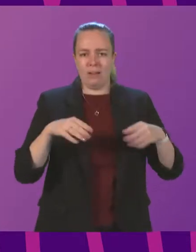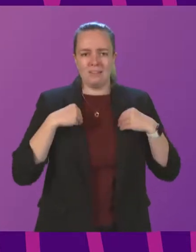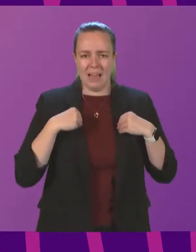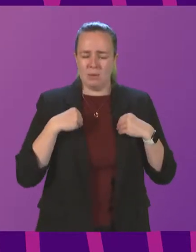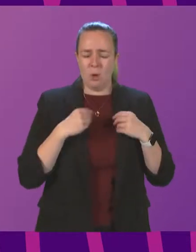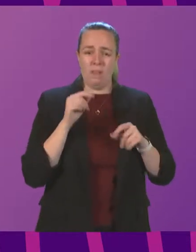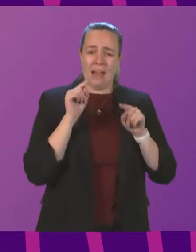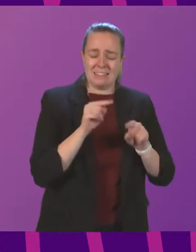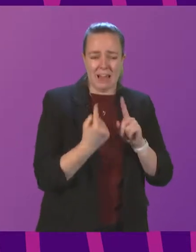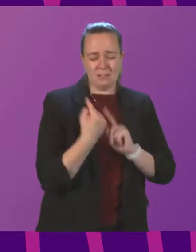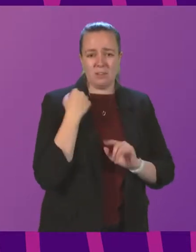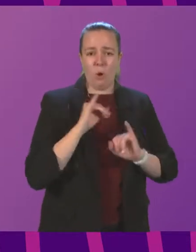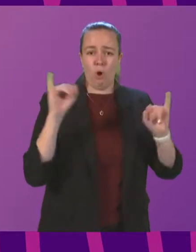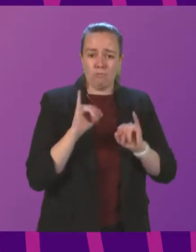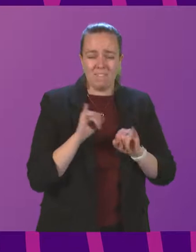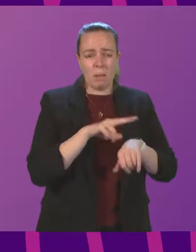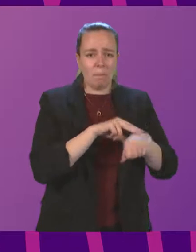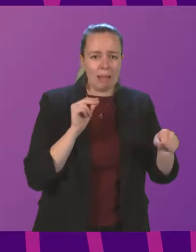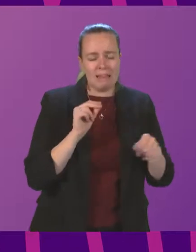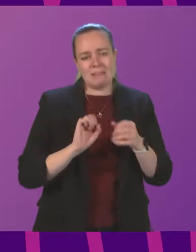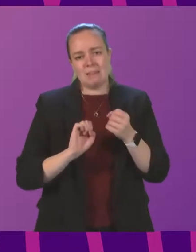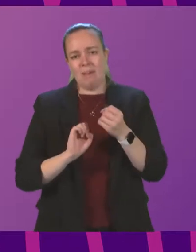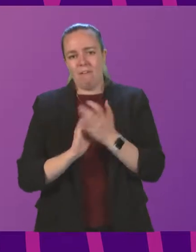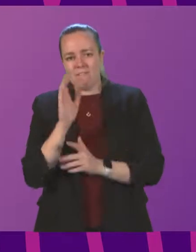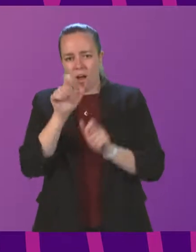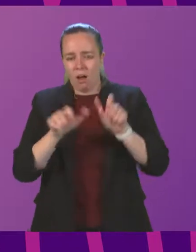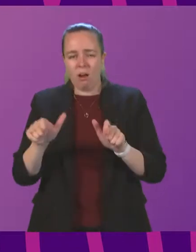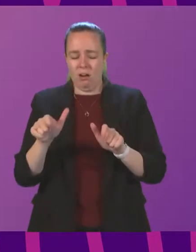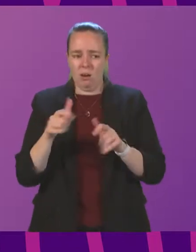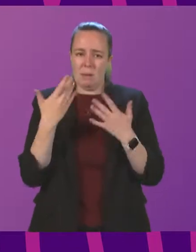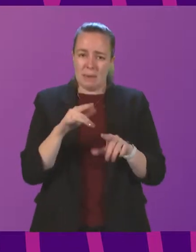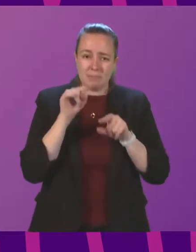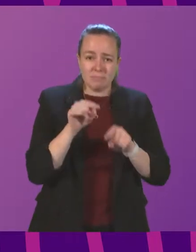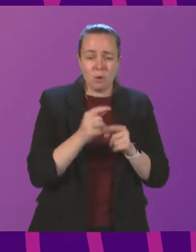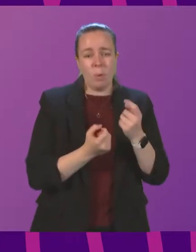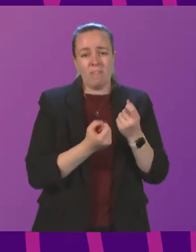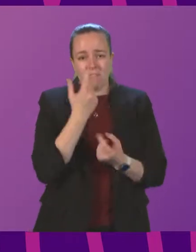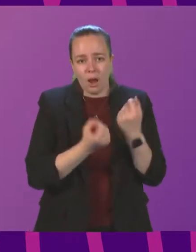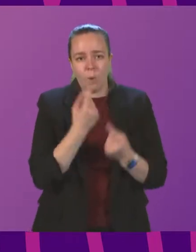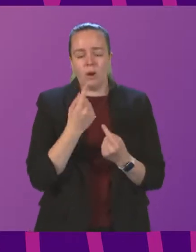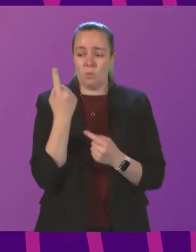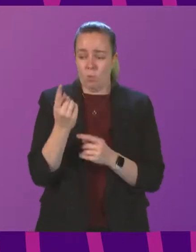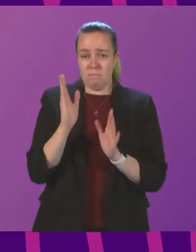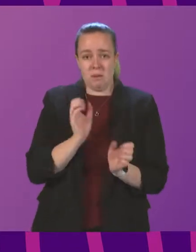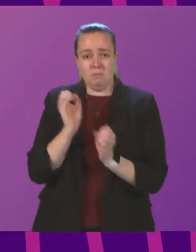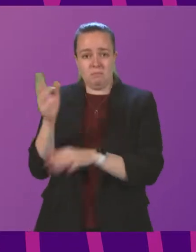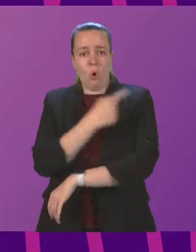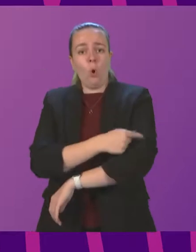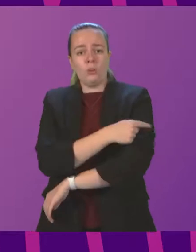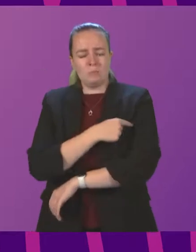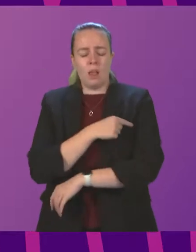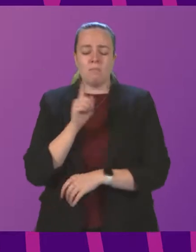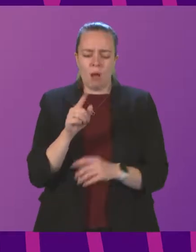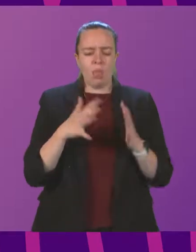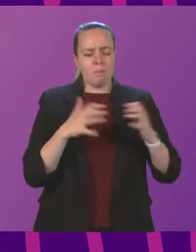Police and fire crews were assaulted with fireworks, golf clubs and one required hospitalisation. But this Parliament